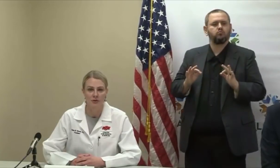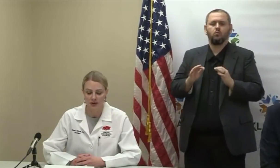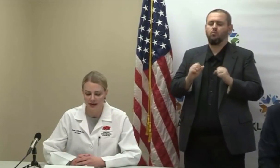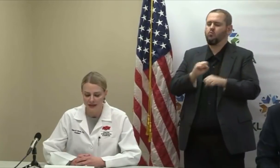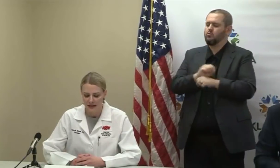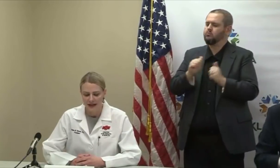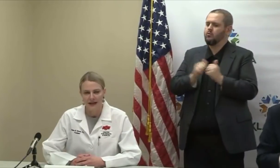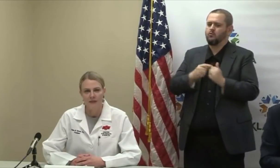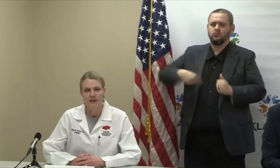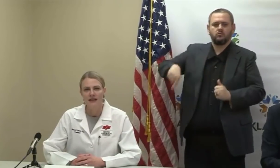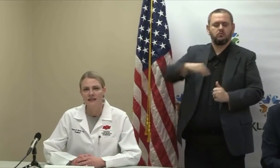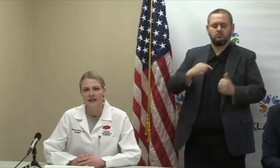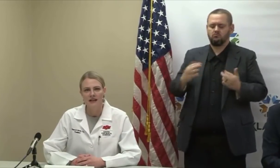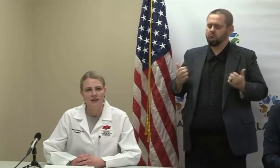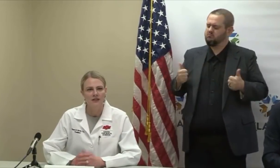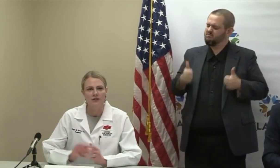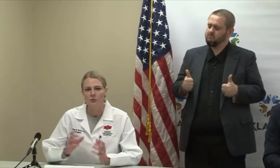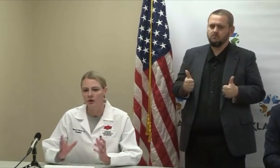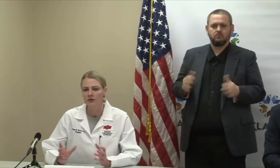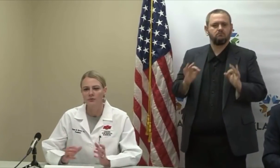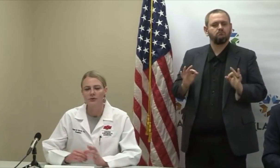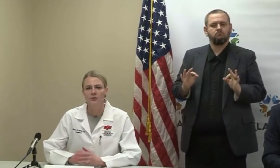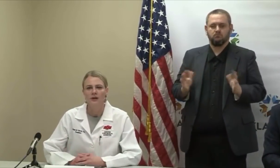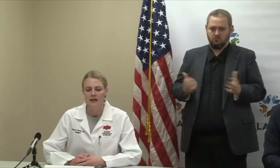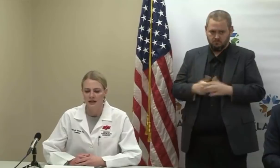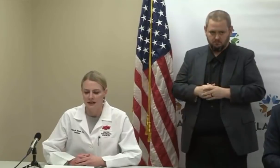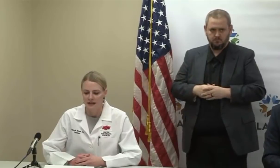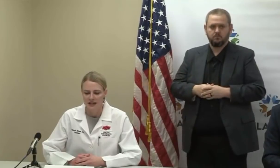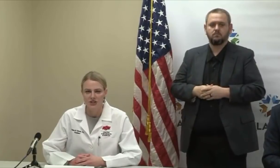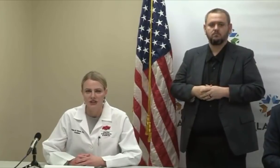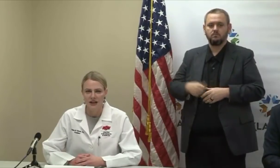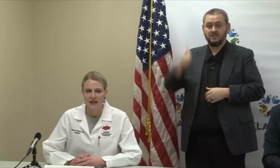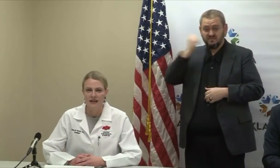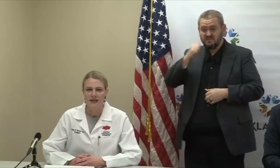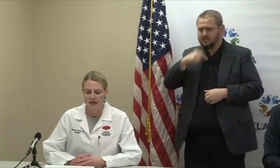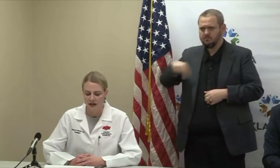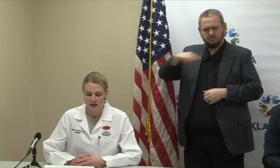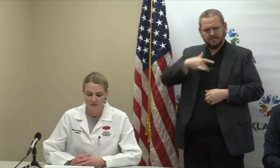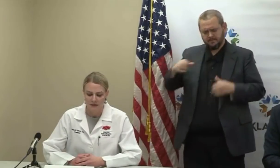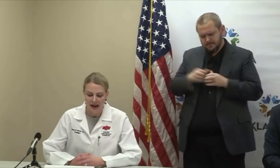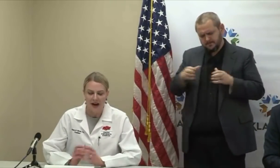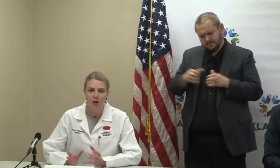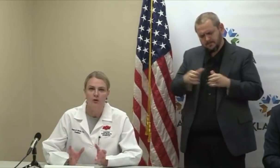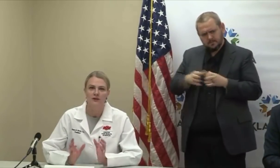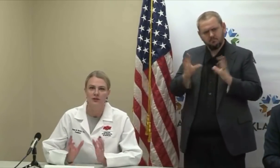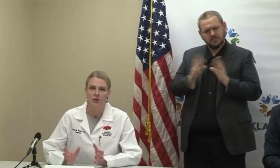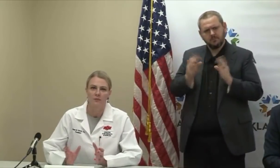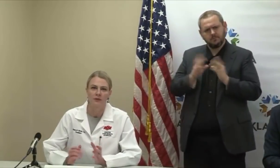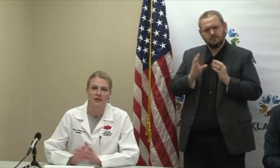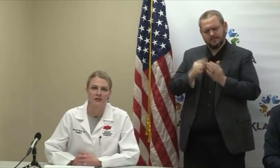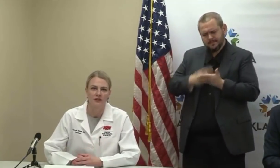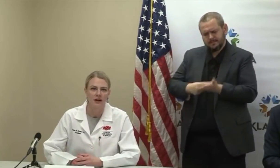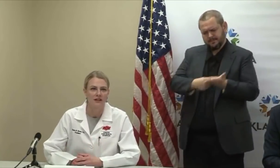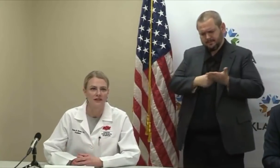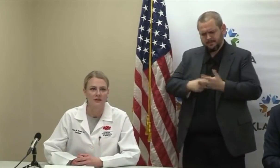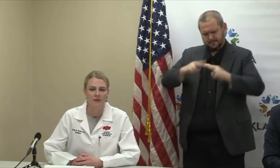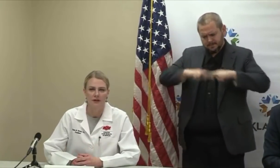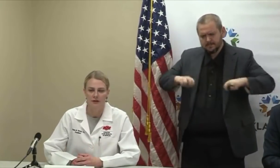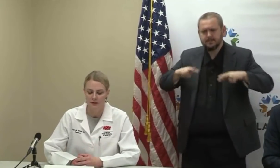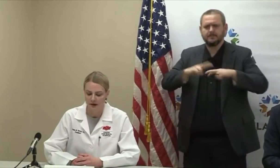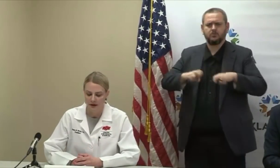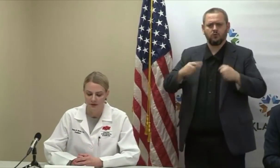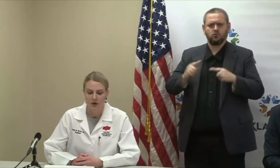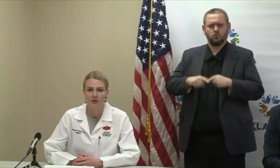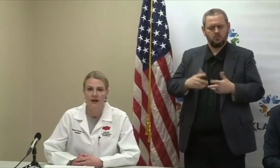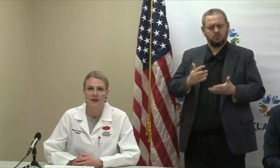laboratory and meeting daily to work through each day how to operationalize and